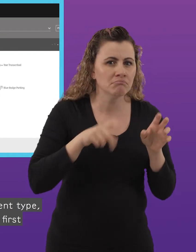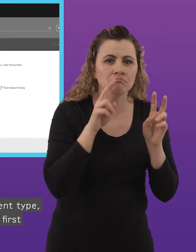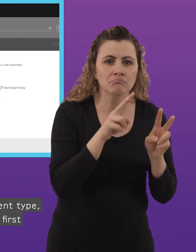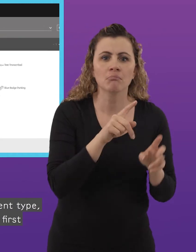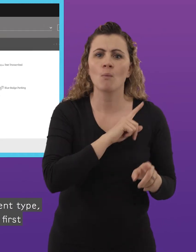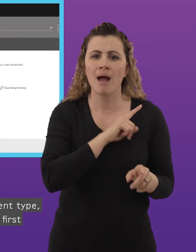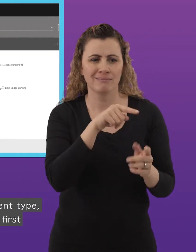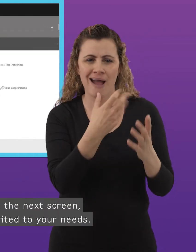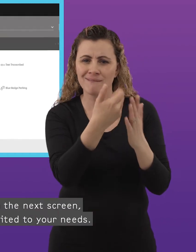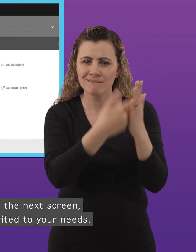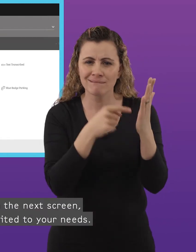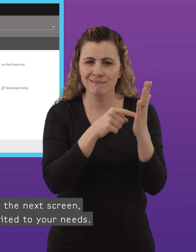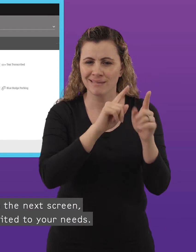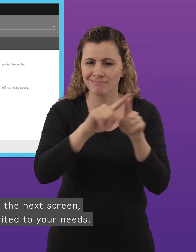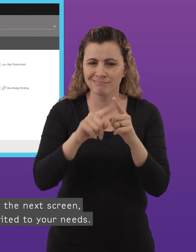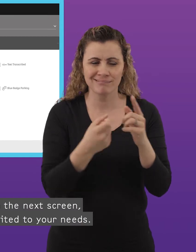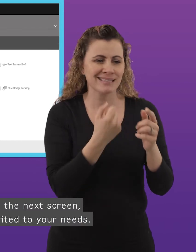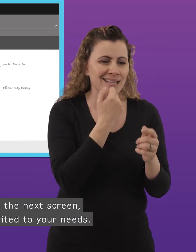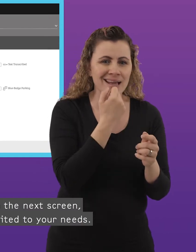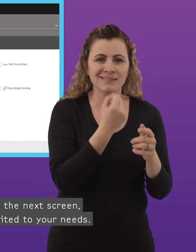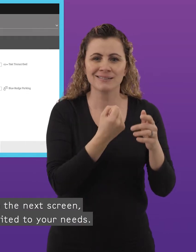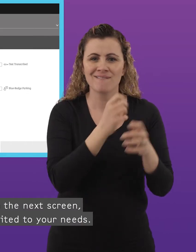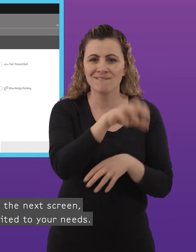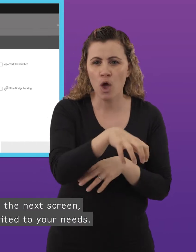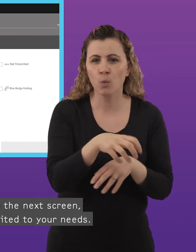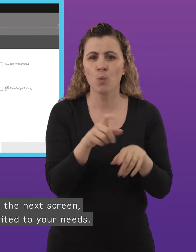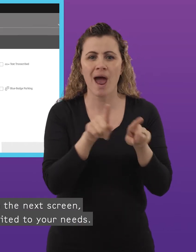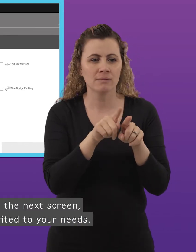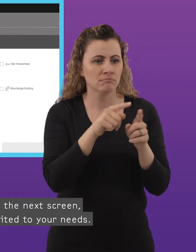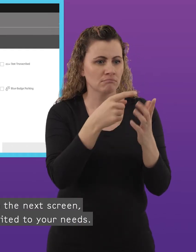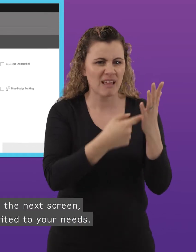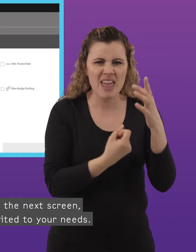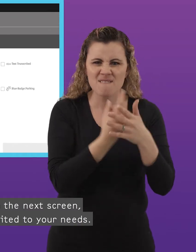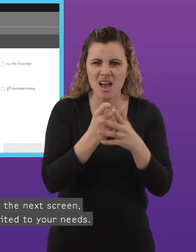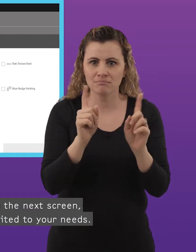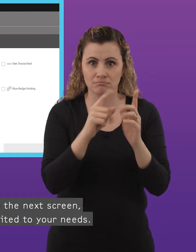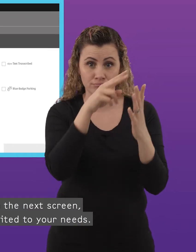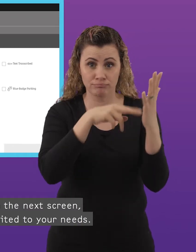venue first and then by event access on the next screen to find the listings that are suited to your needs